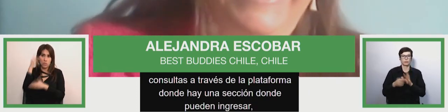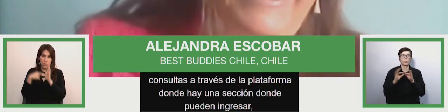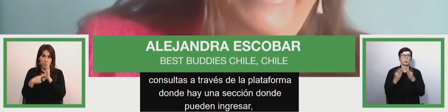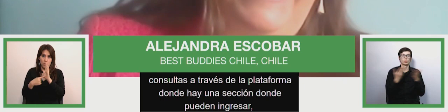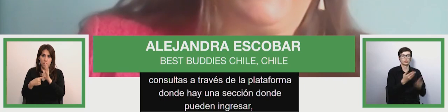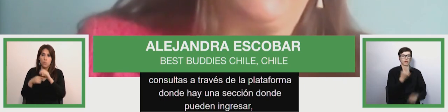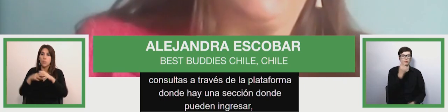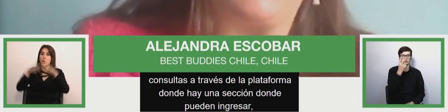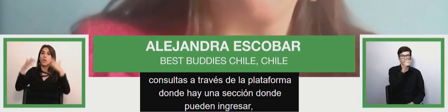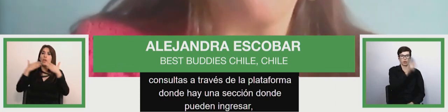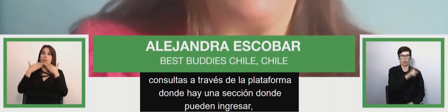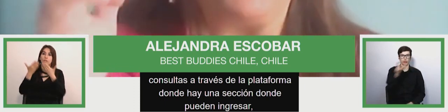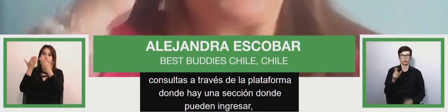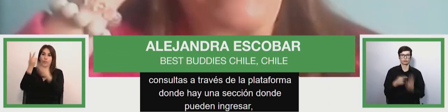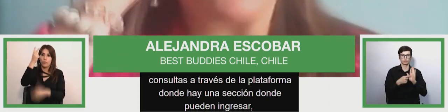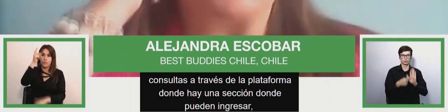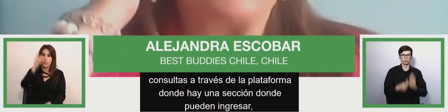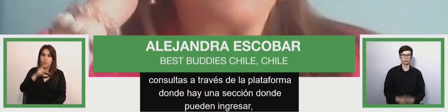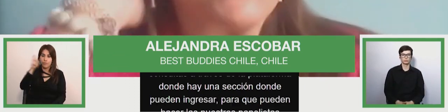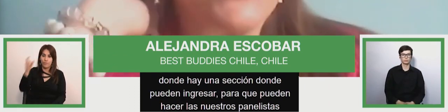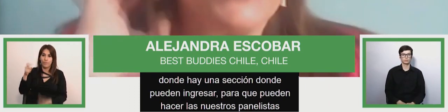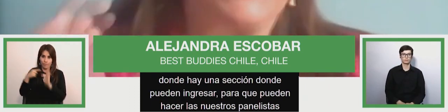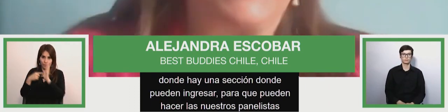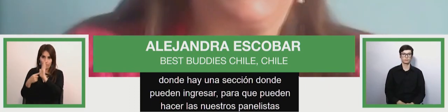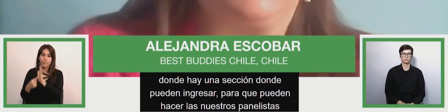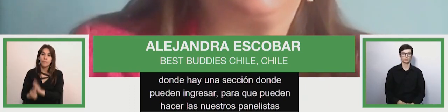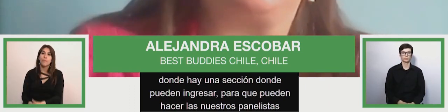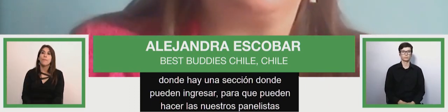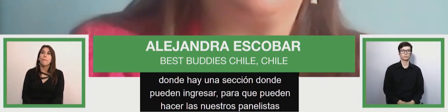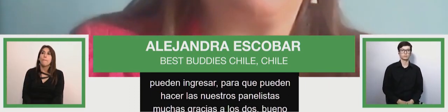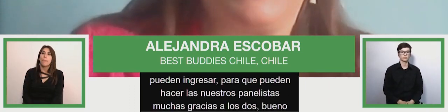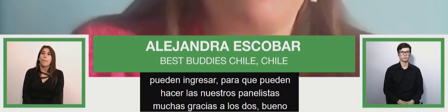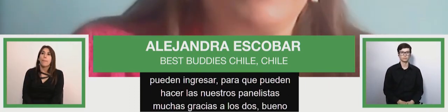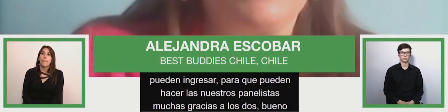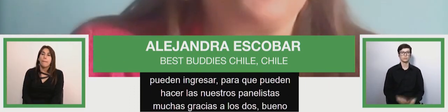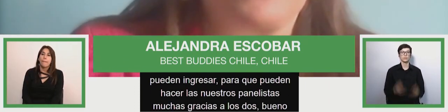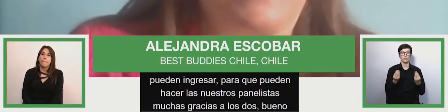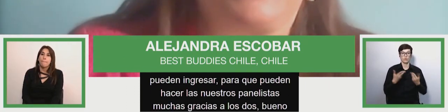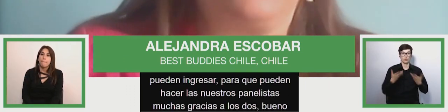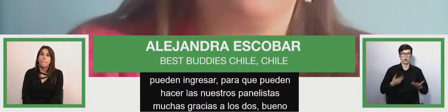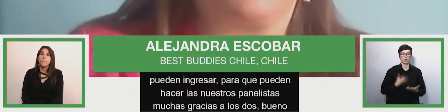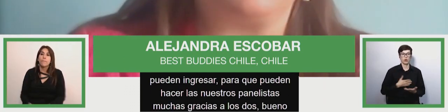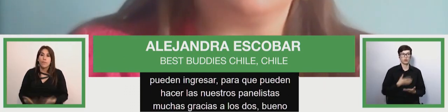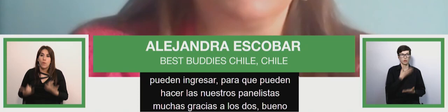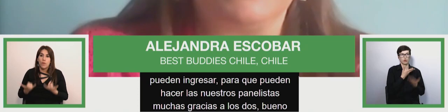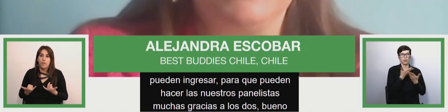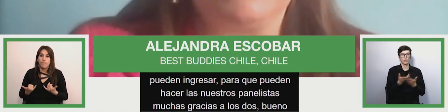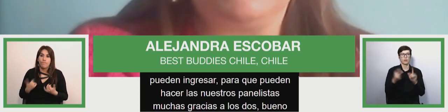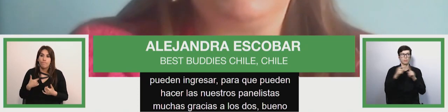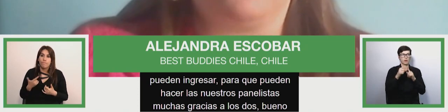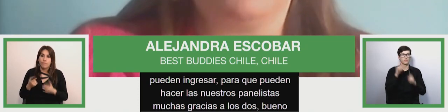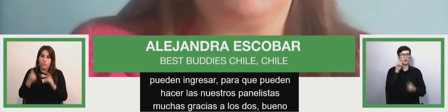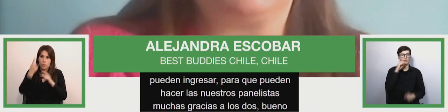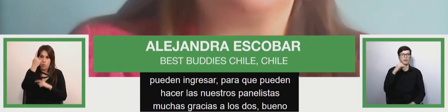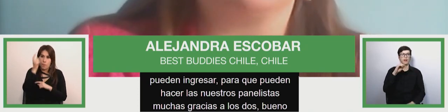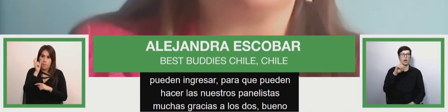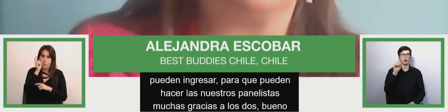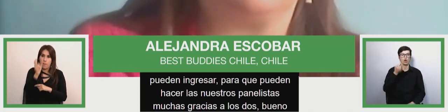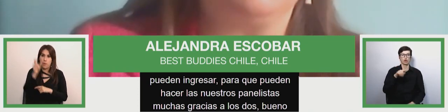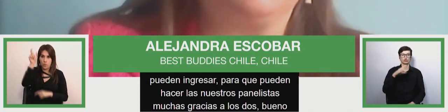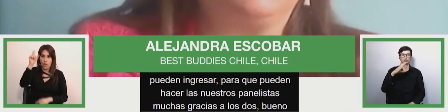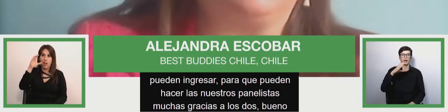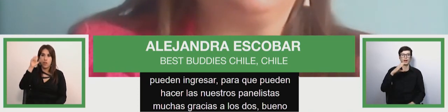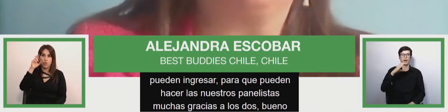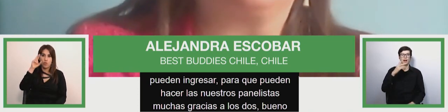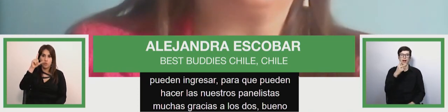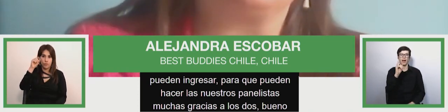and and at the end of all presentation will we be able to um make all these questions to the panelists thank you